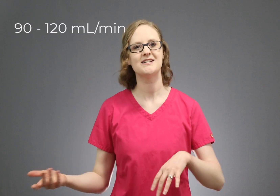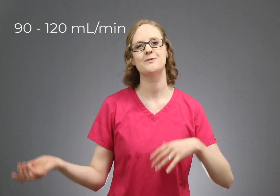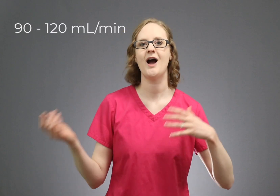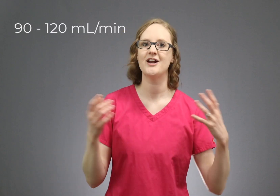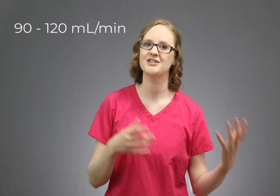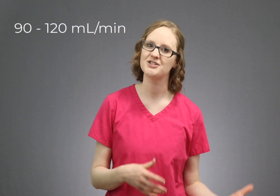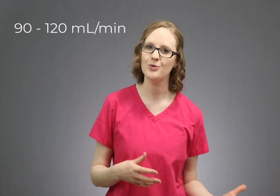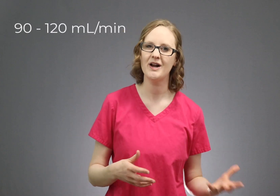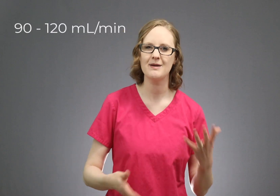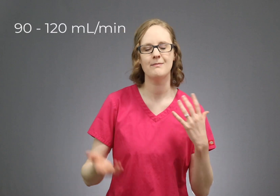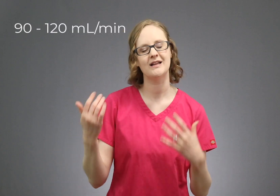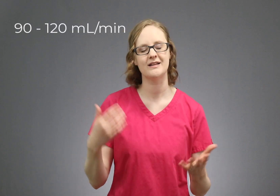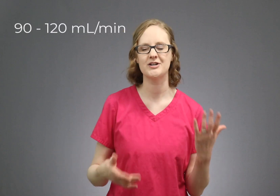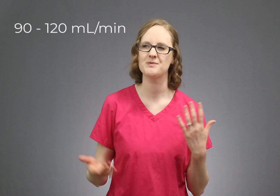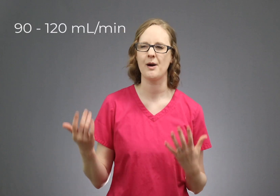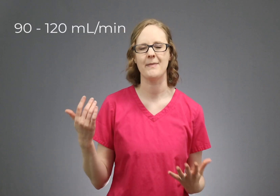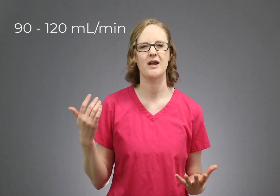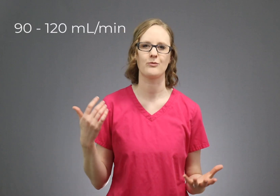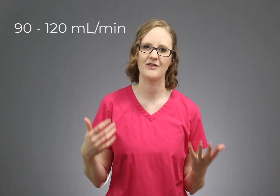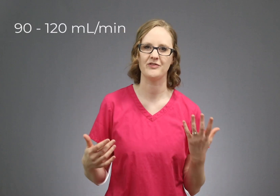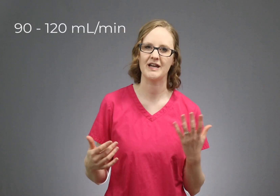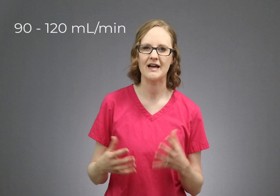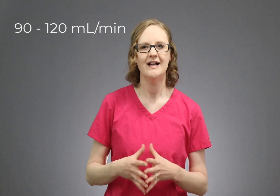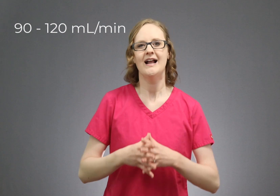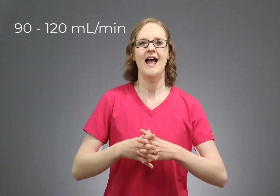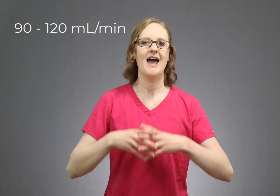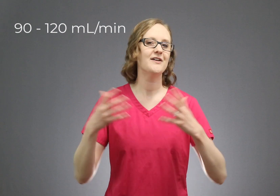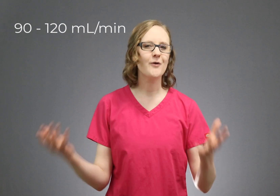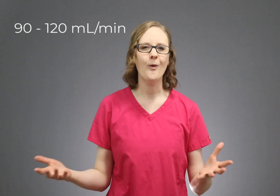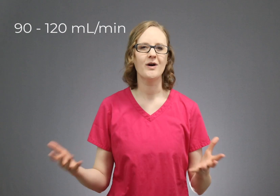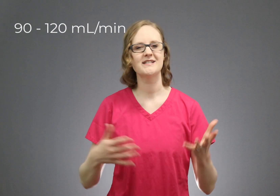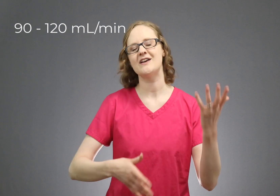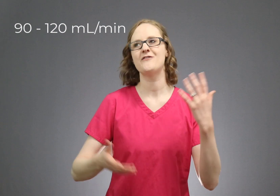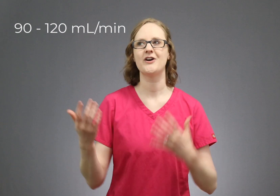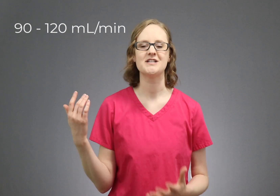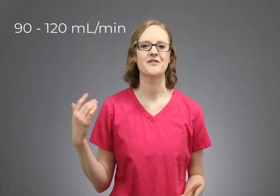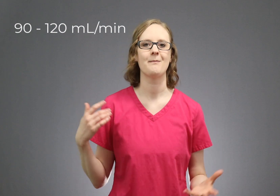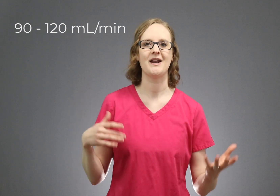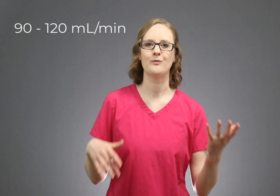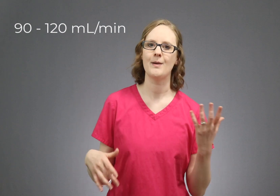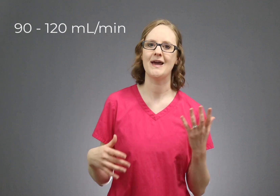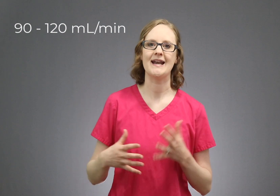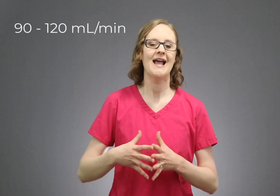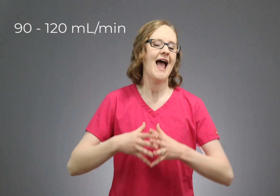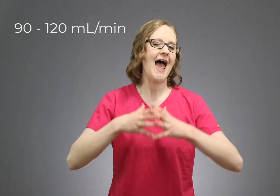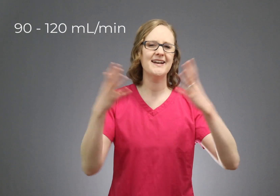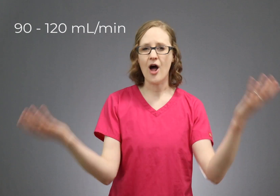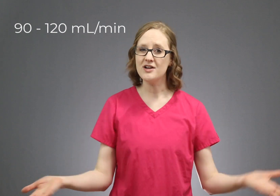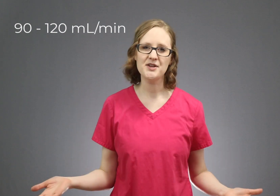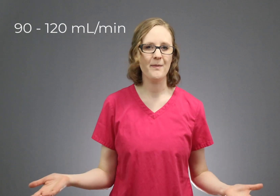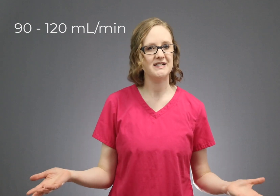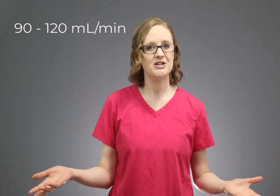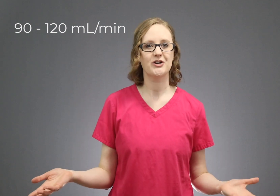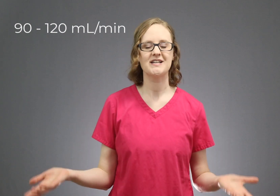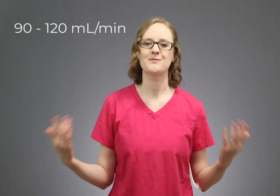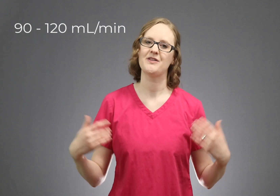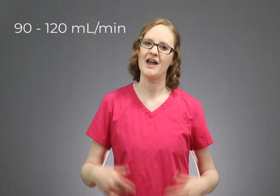to 120 mL per minute roughly, and of course that varies for men and women, and it also may decrease with